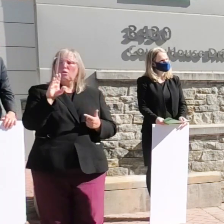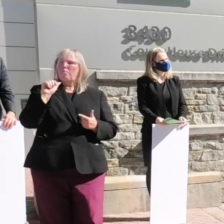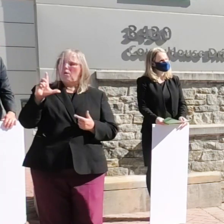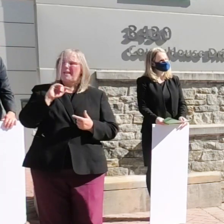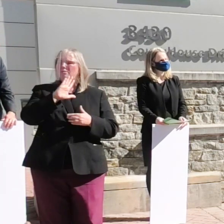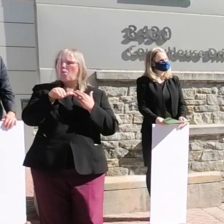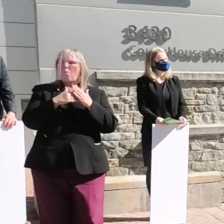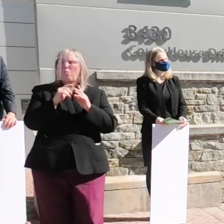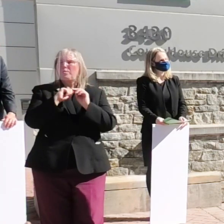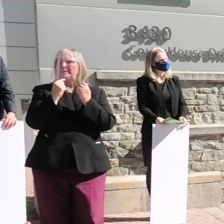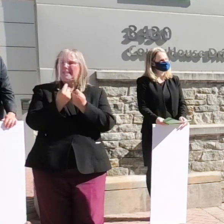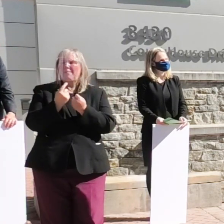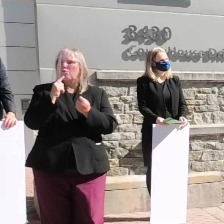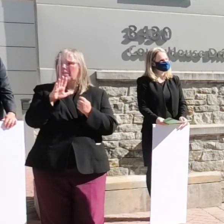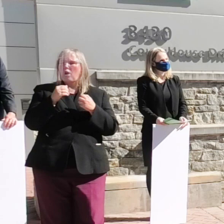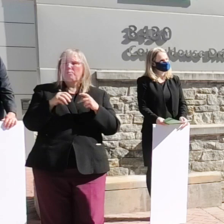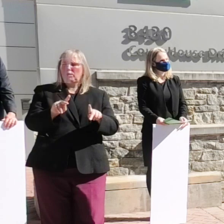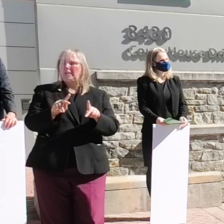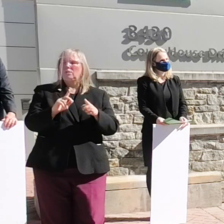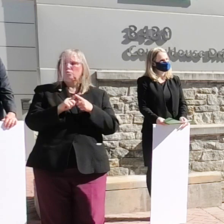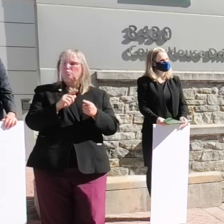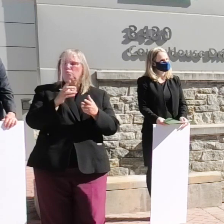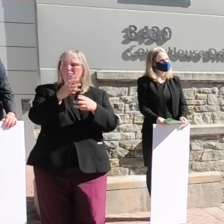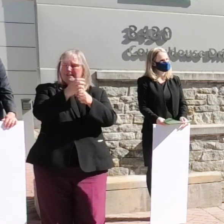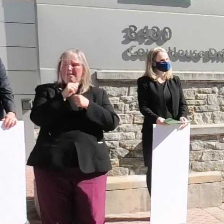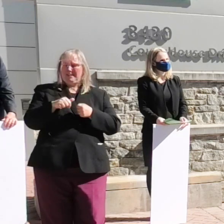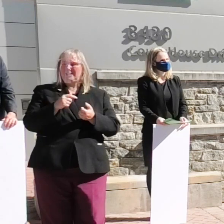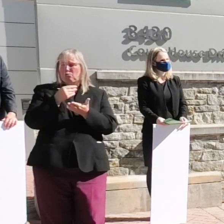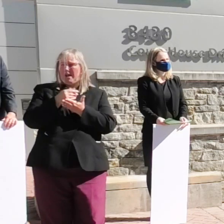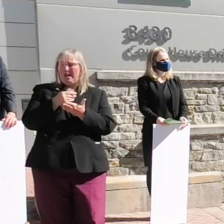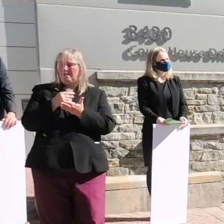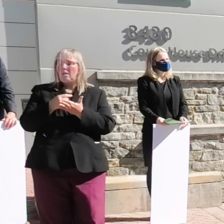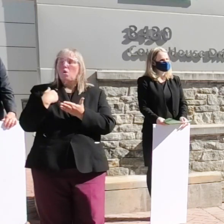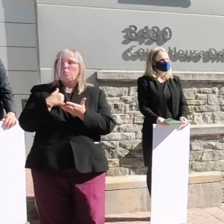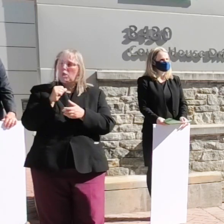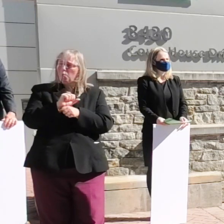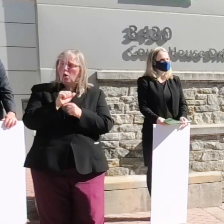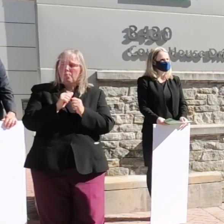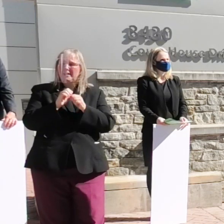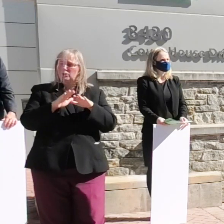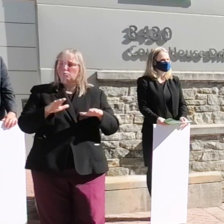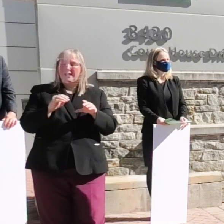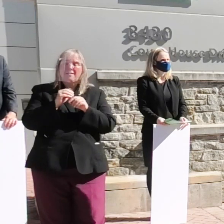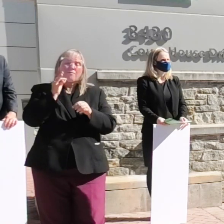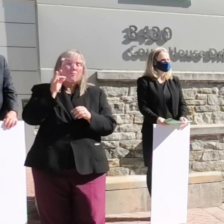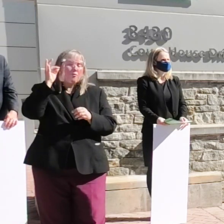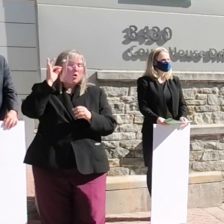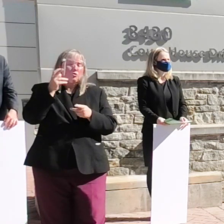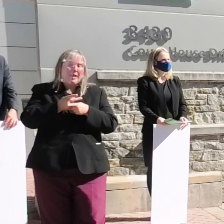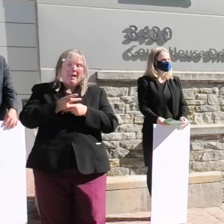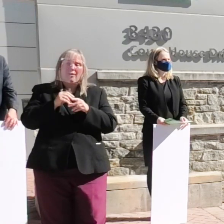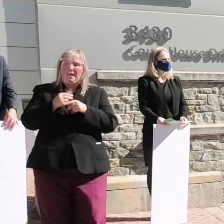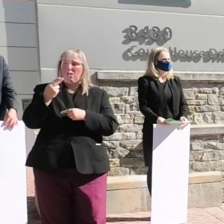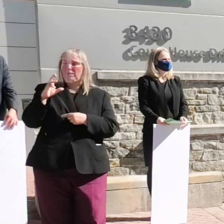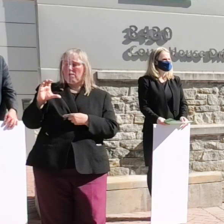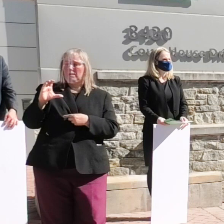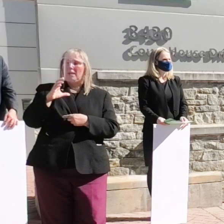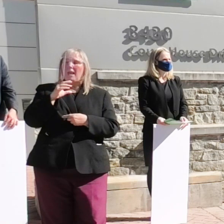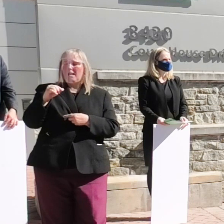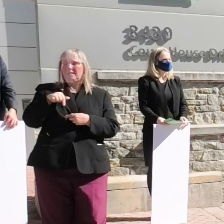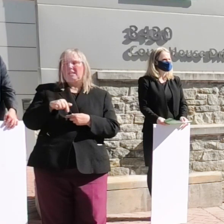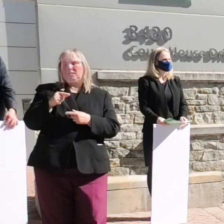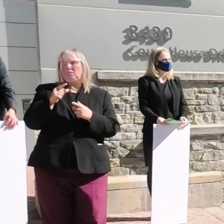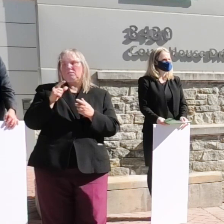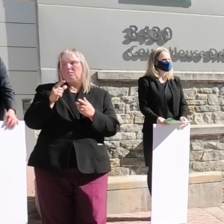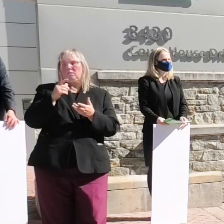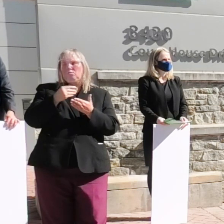team for the opportunity to receive this grant we work with children who are in foster care in howard county and this grant is